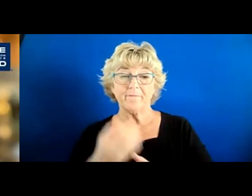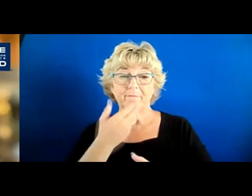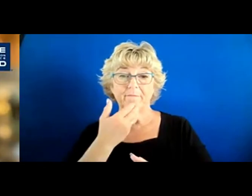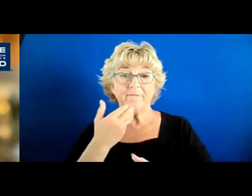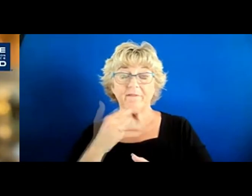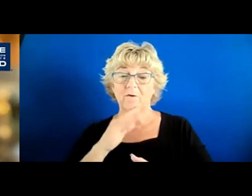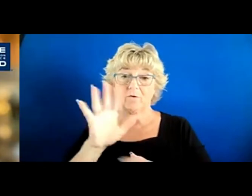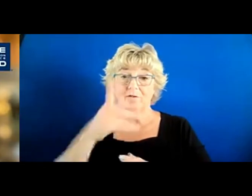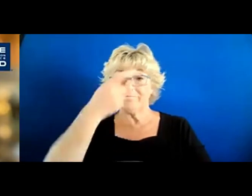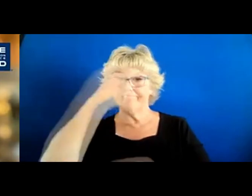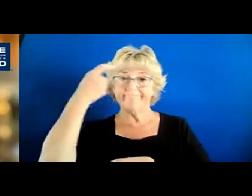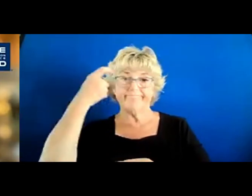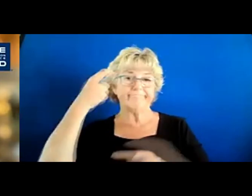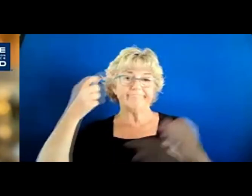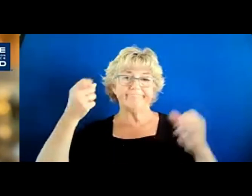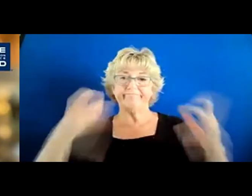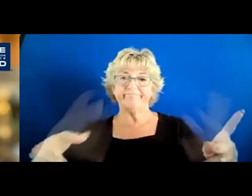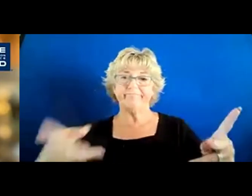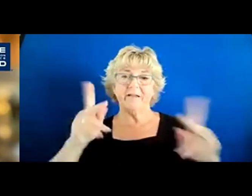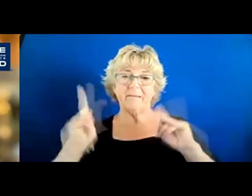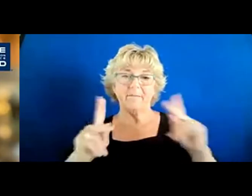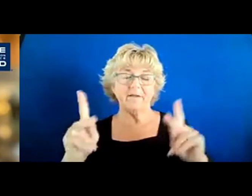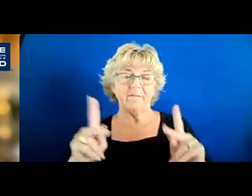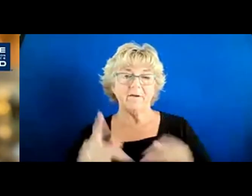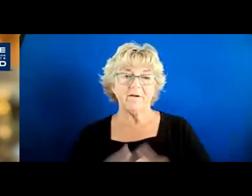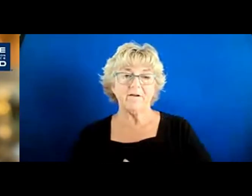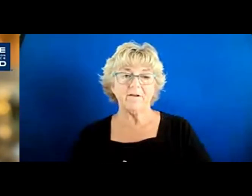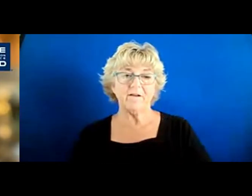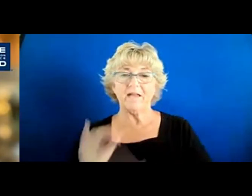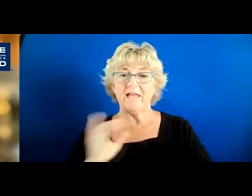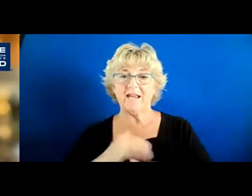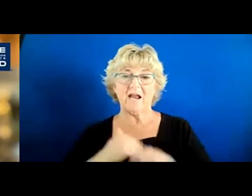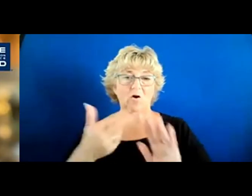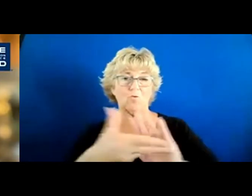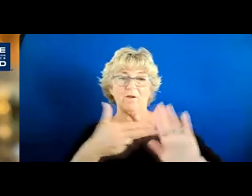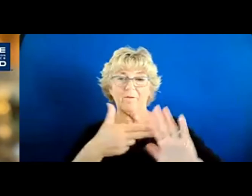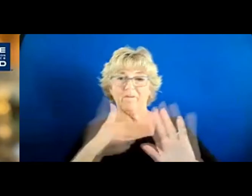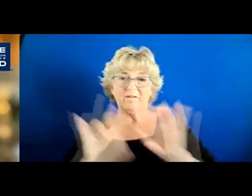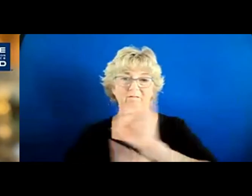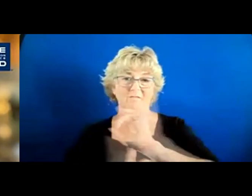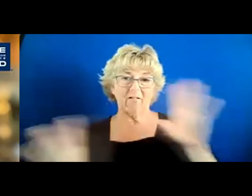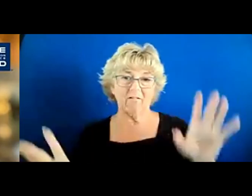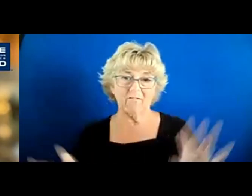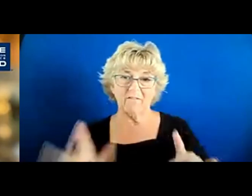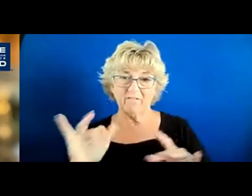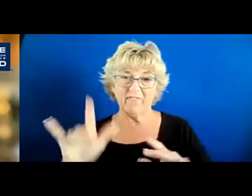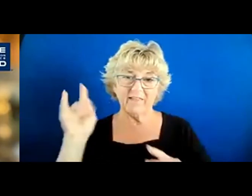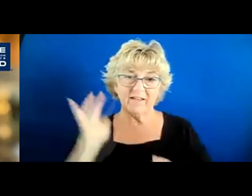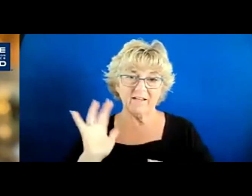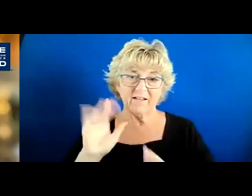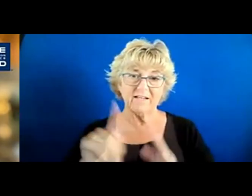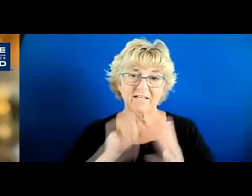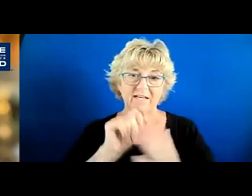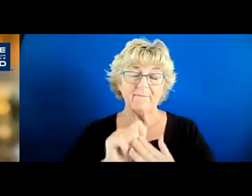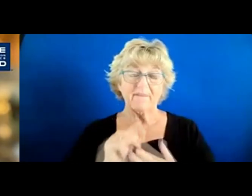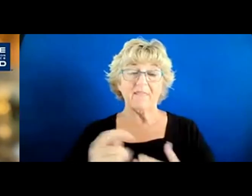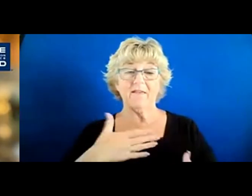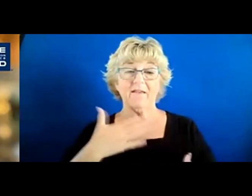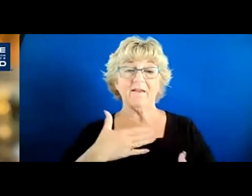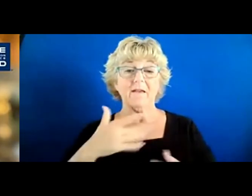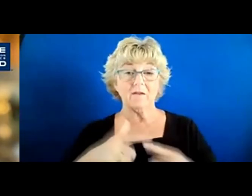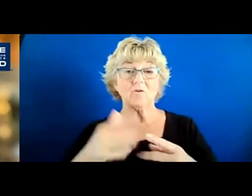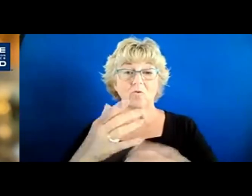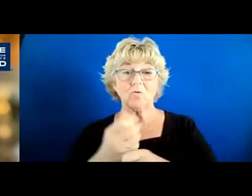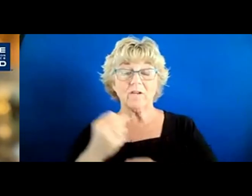organization. It also left, left a lasting scar on our reputation with customers. They were relieved to be able to get workers'